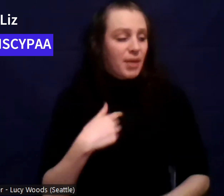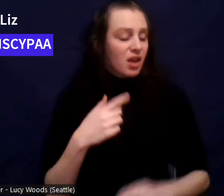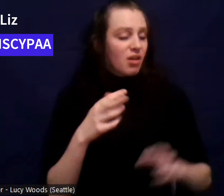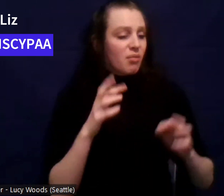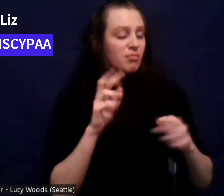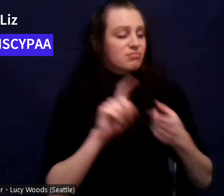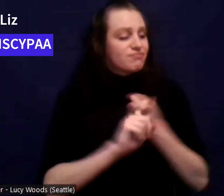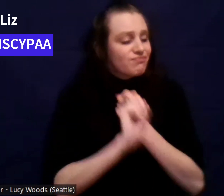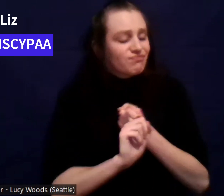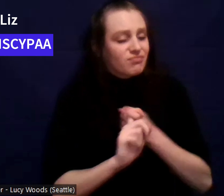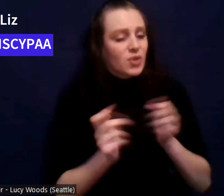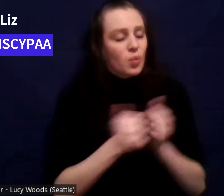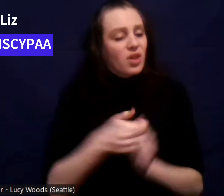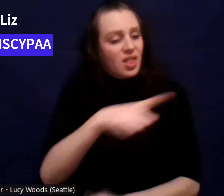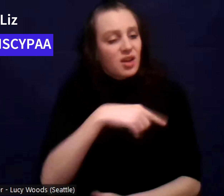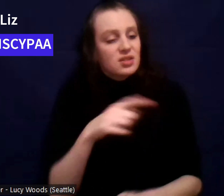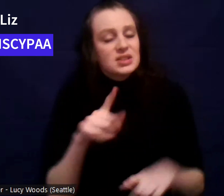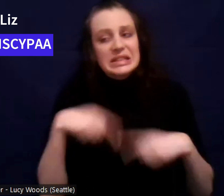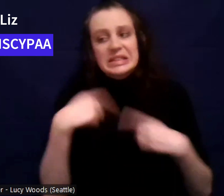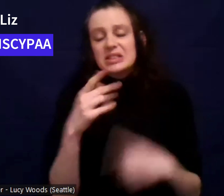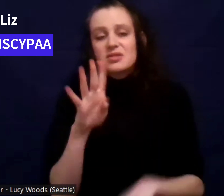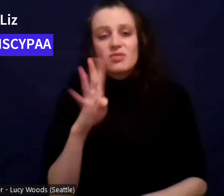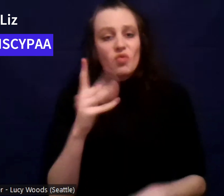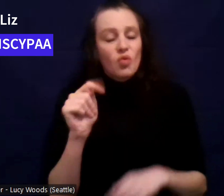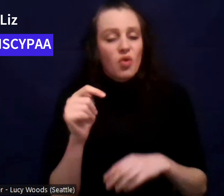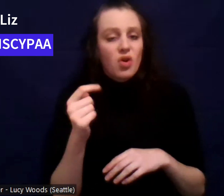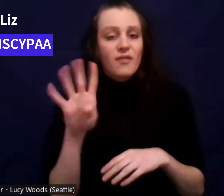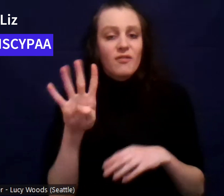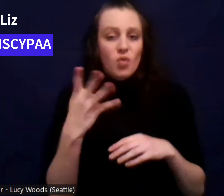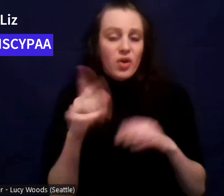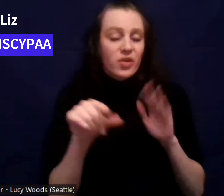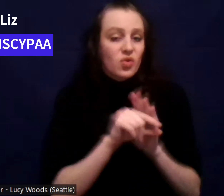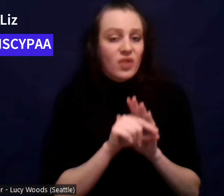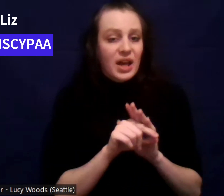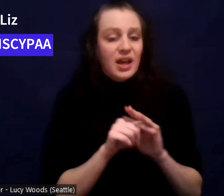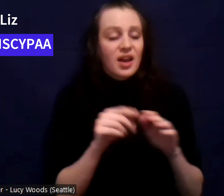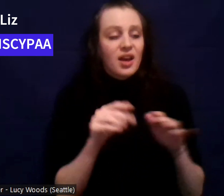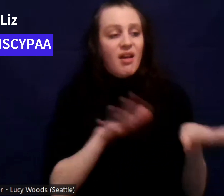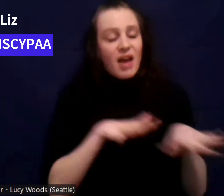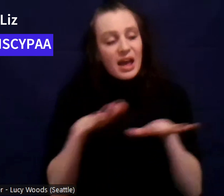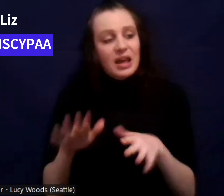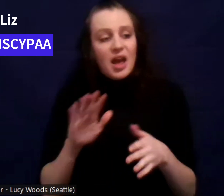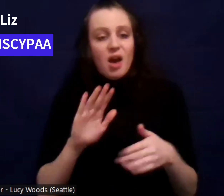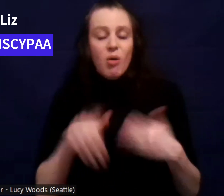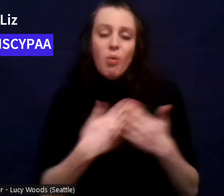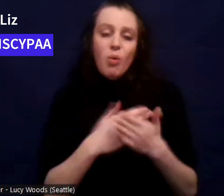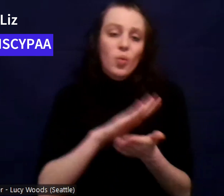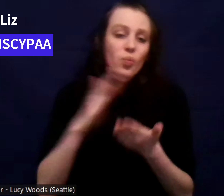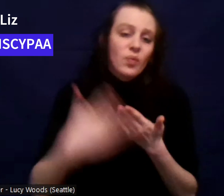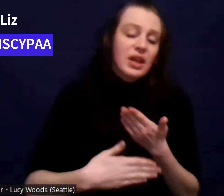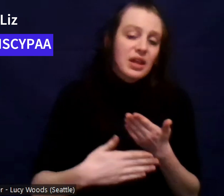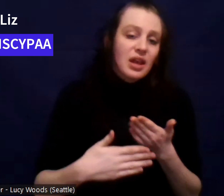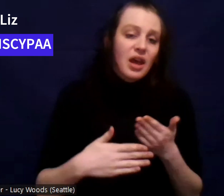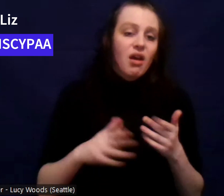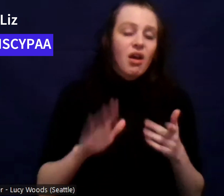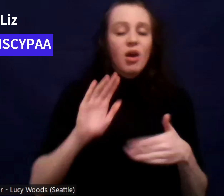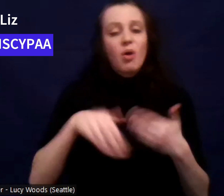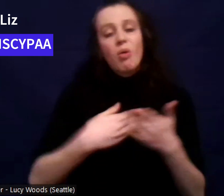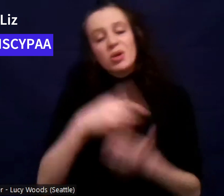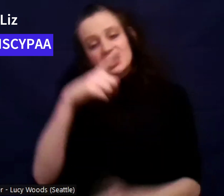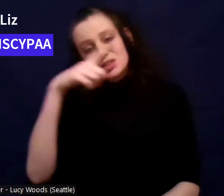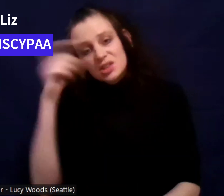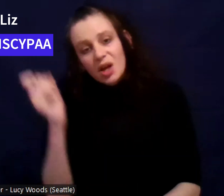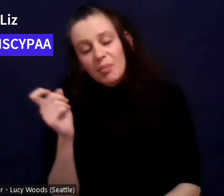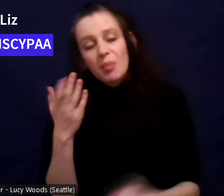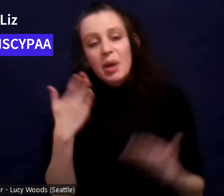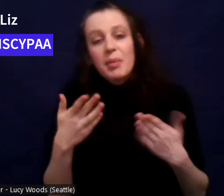fourth grade. We hung out like every single weekend, like basically since then would hang out the whole entire summer, like would have like one day,